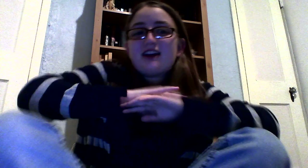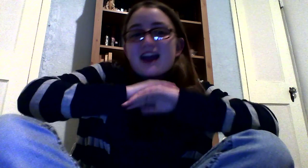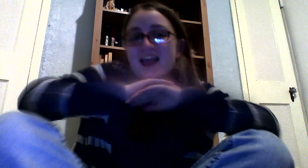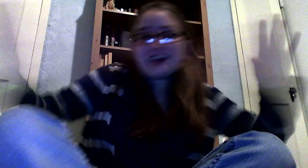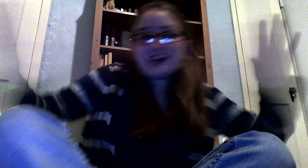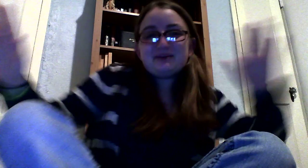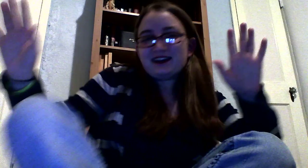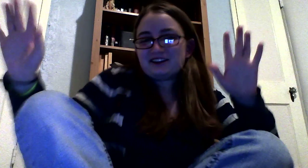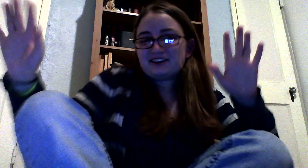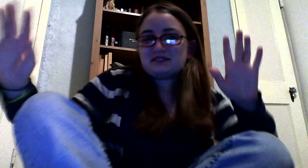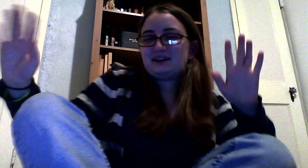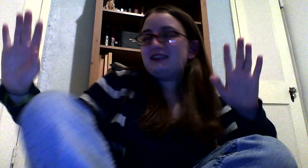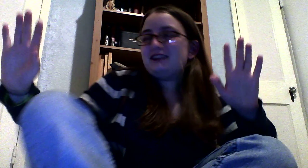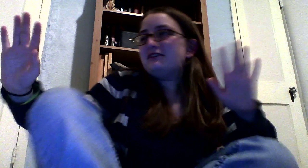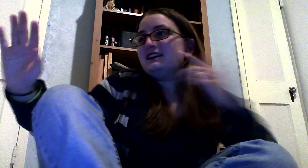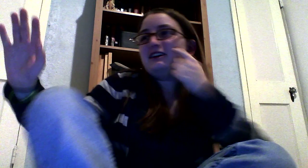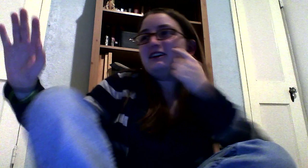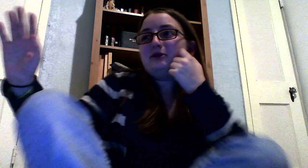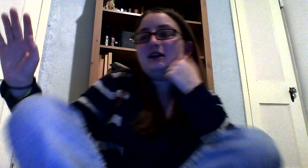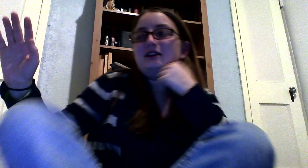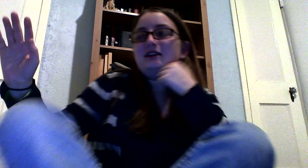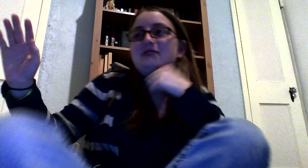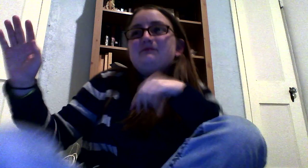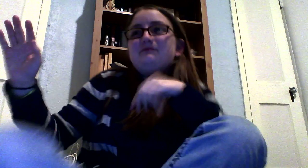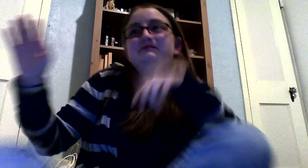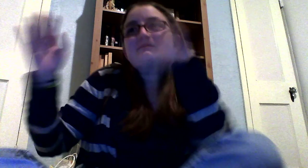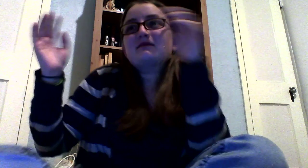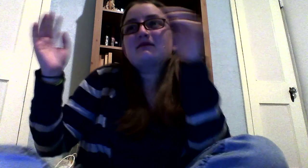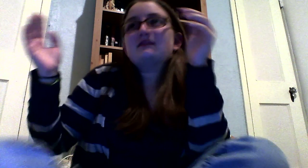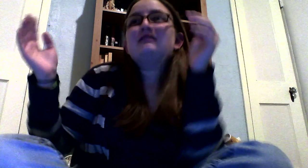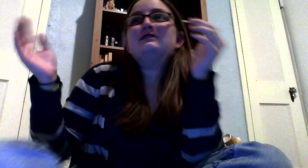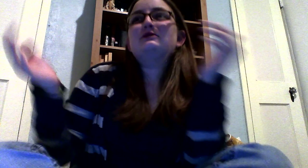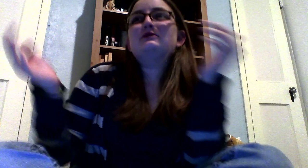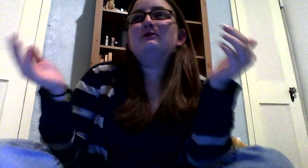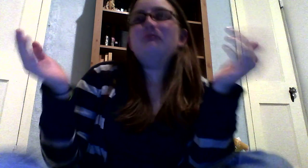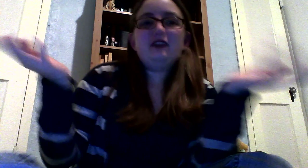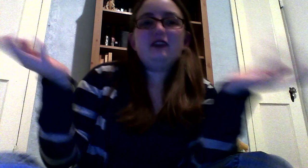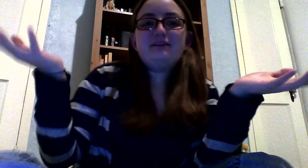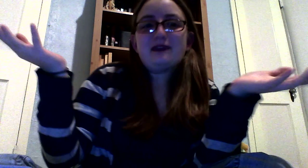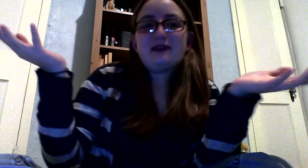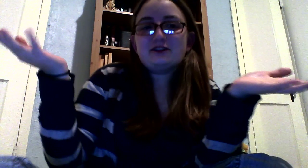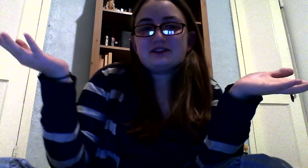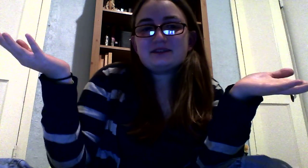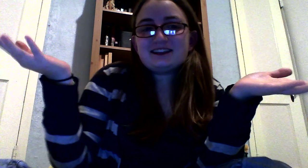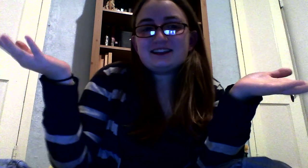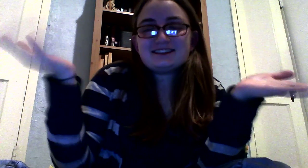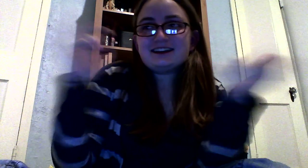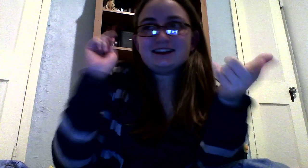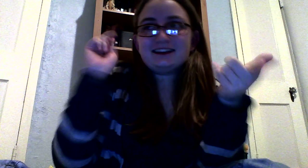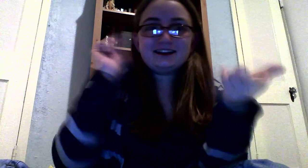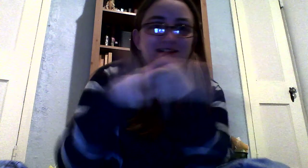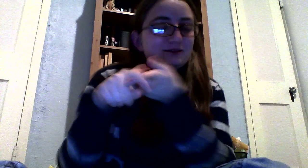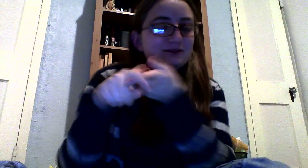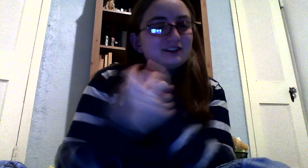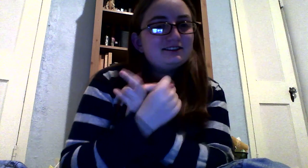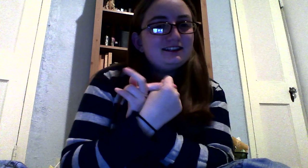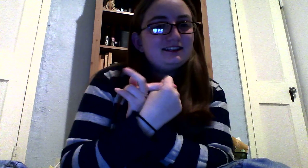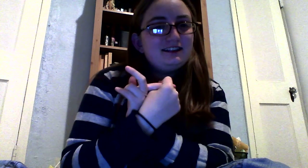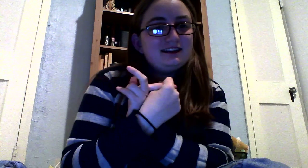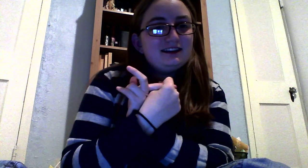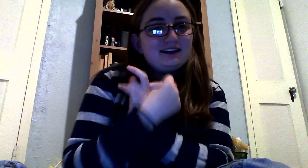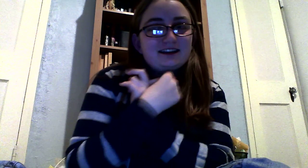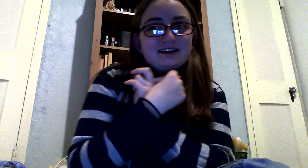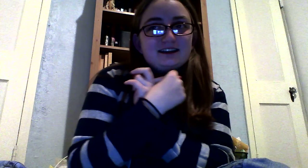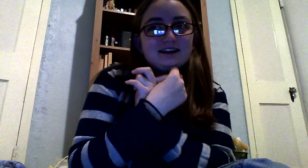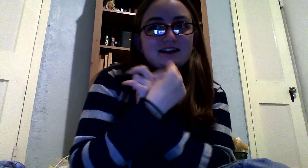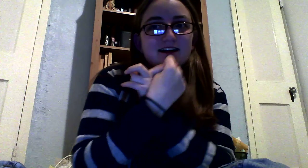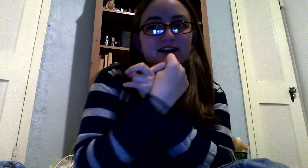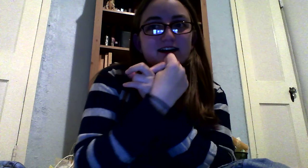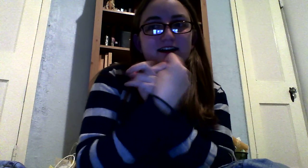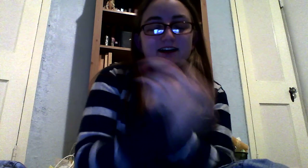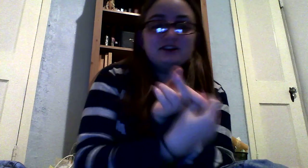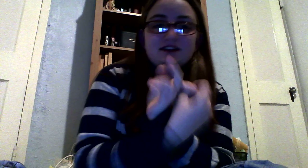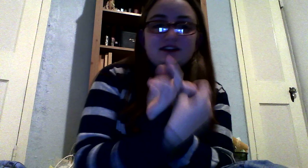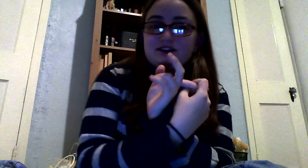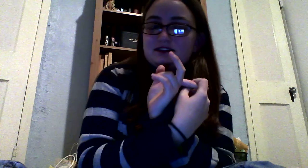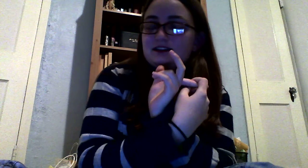anybody else in my life right now. So, Life Bagels updates, I proctored the LSAT yesterday,